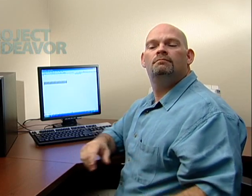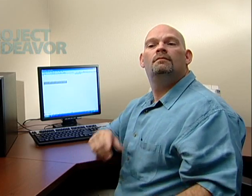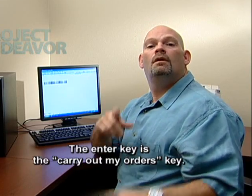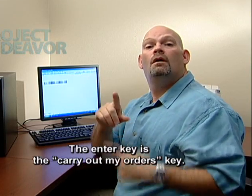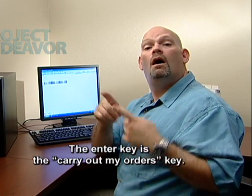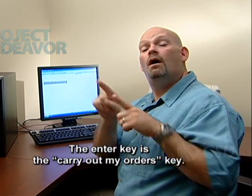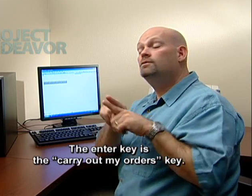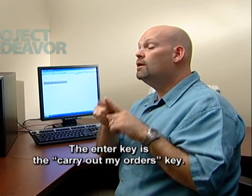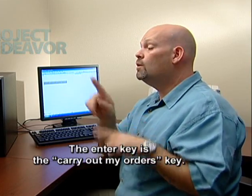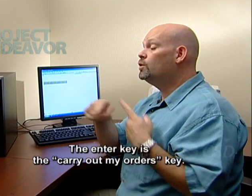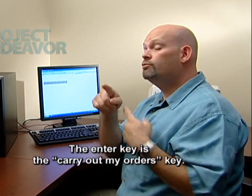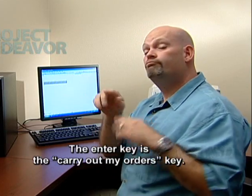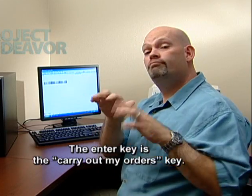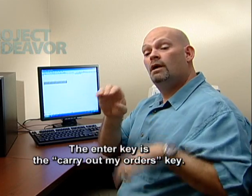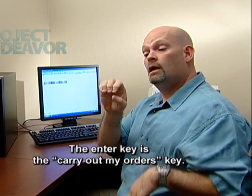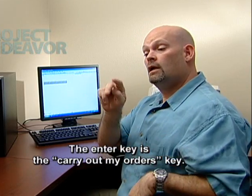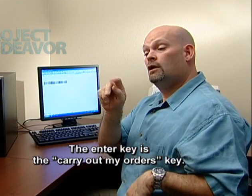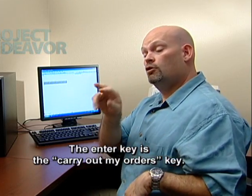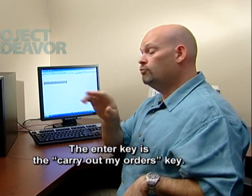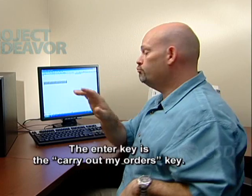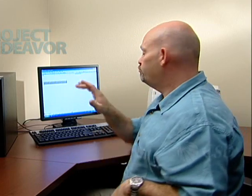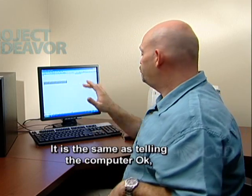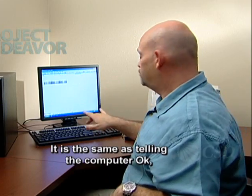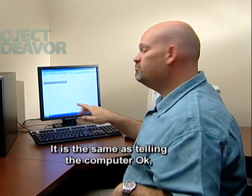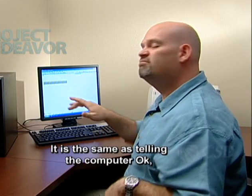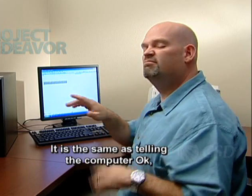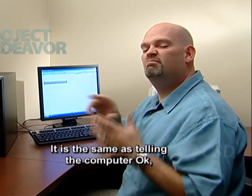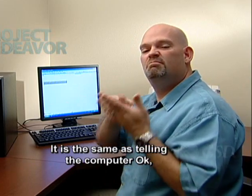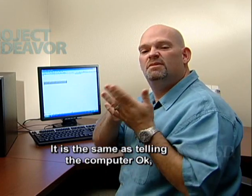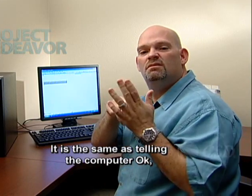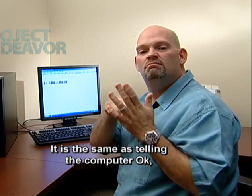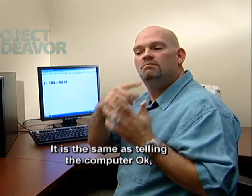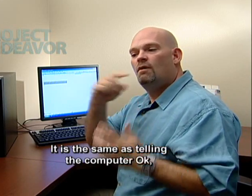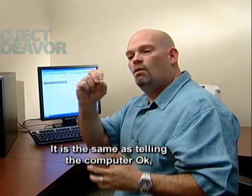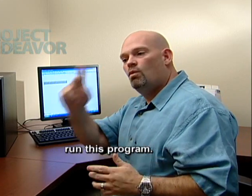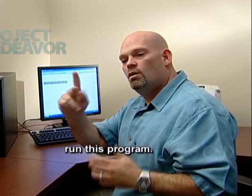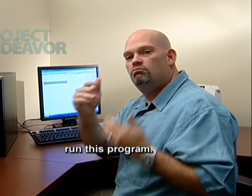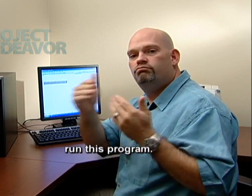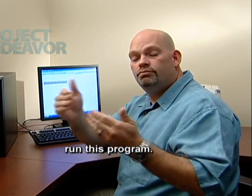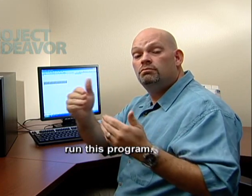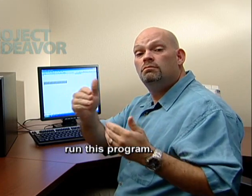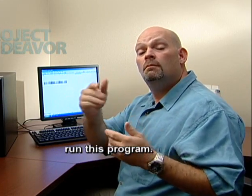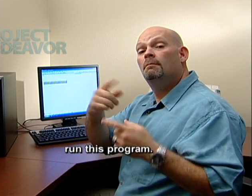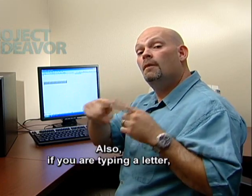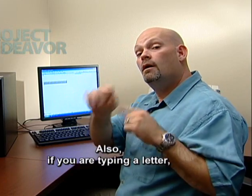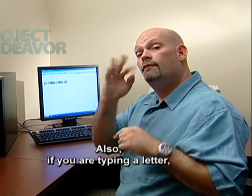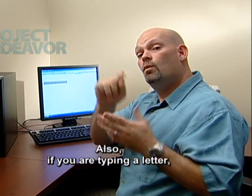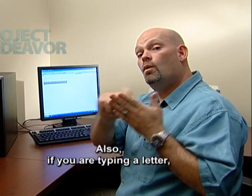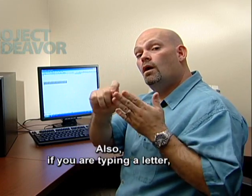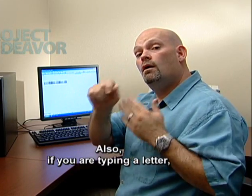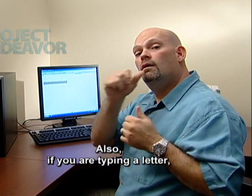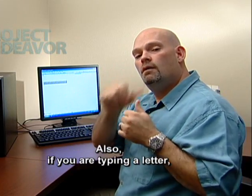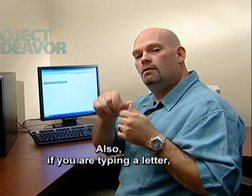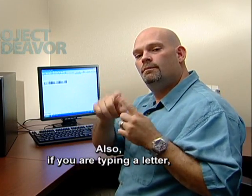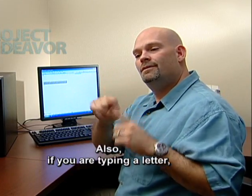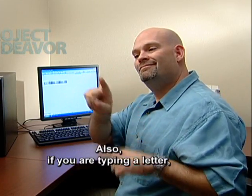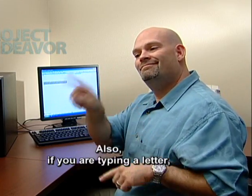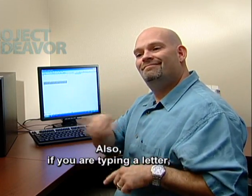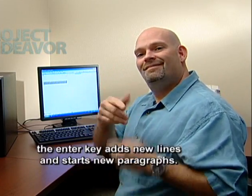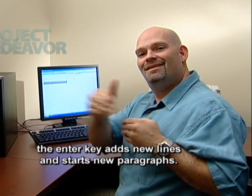The Enter key is the carry out my orders key. It is the same as telling the computer, okay, run this program. Also, if you are typing a letter, the Enter key